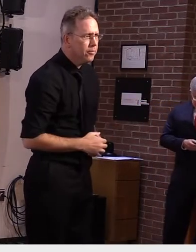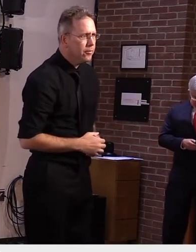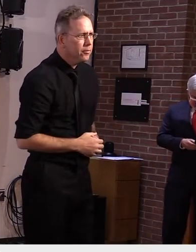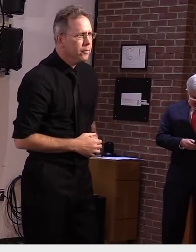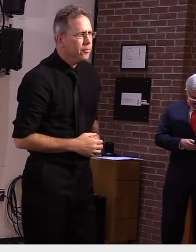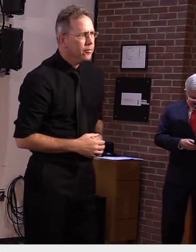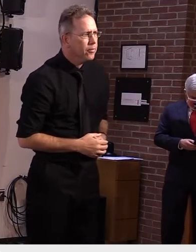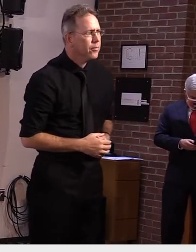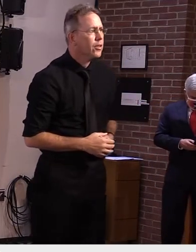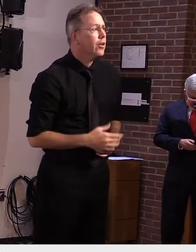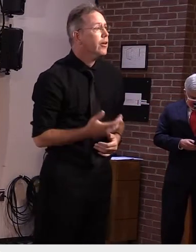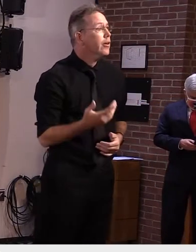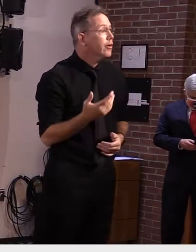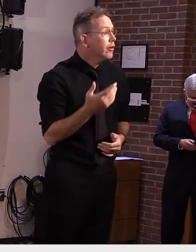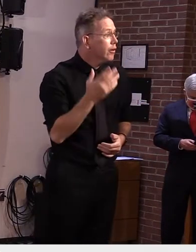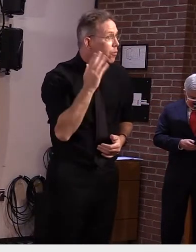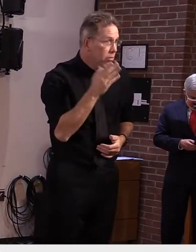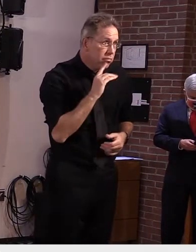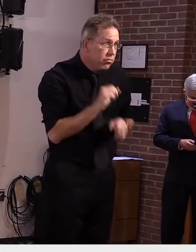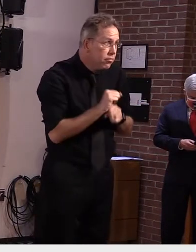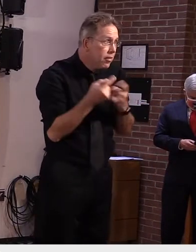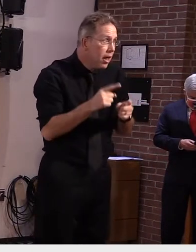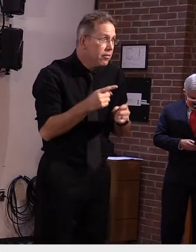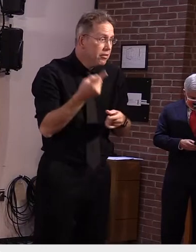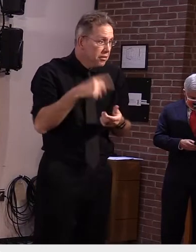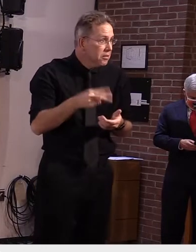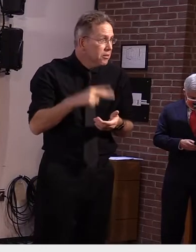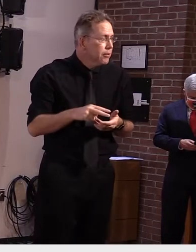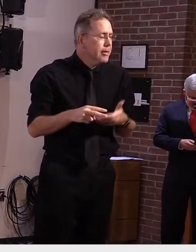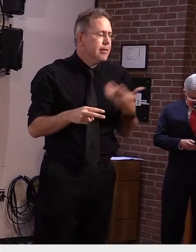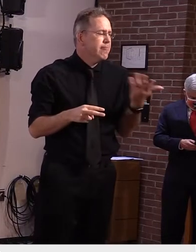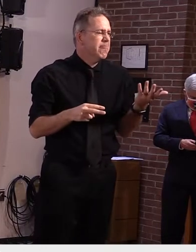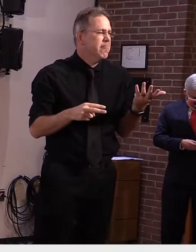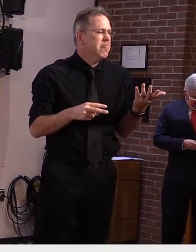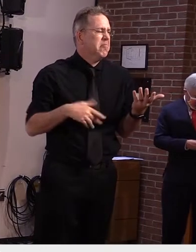hopeful that will be before the election it'll be sometime after